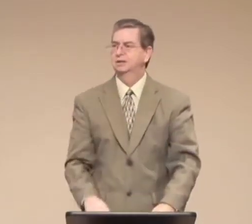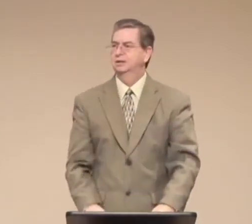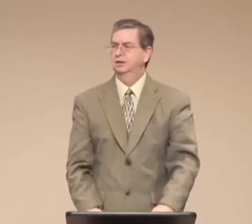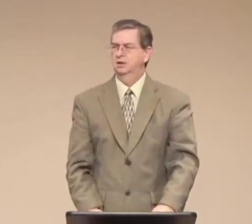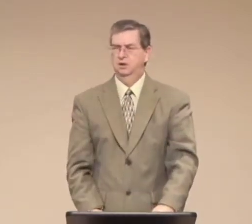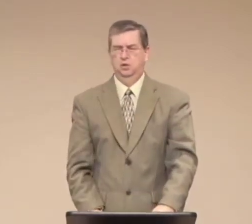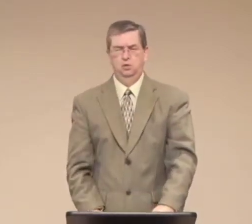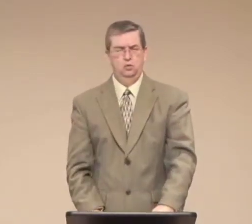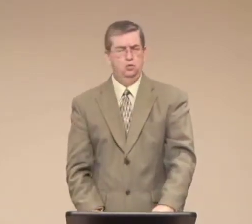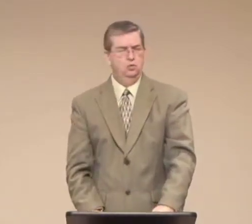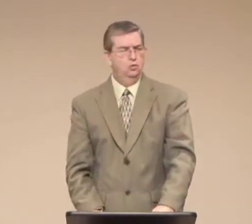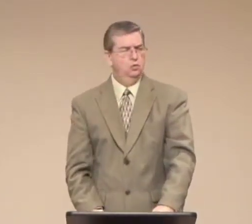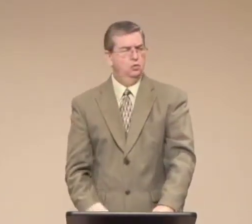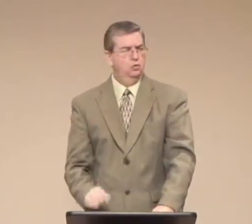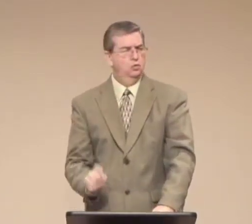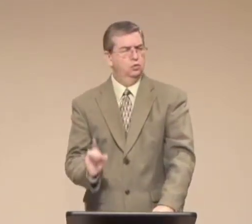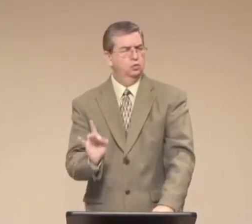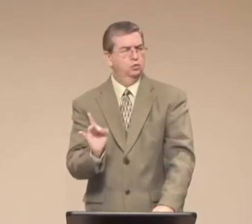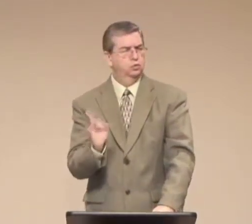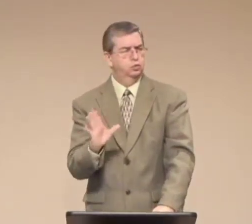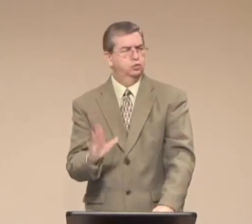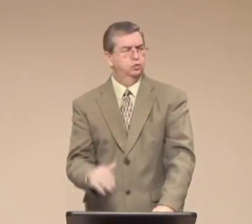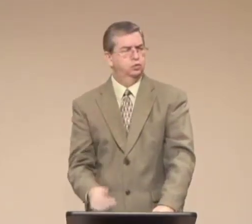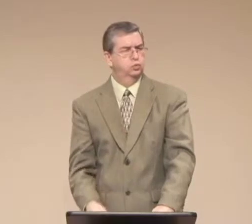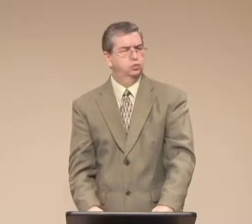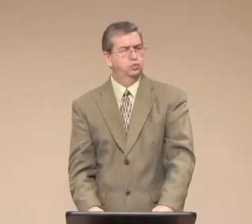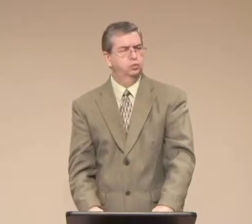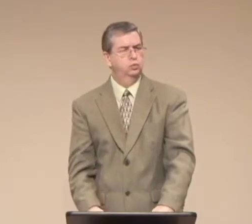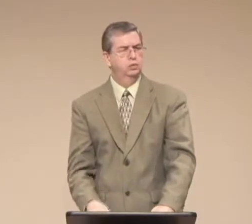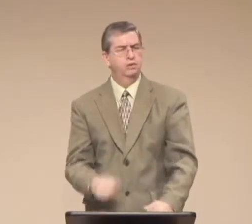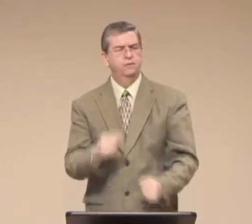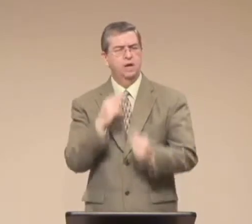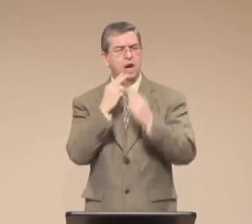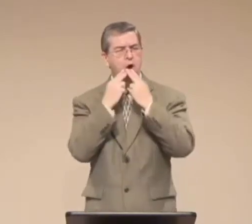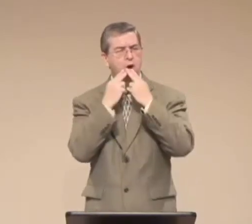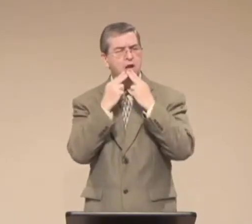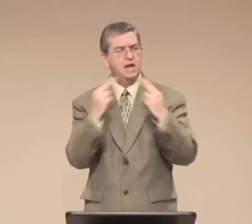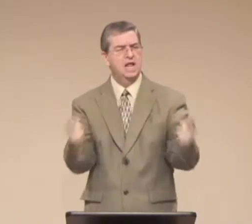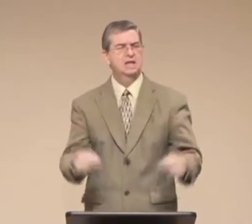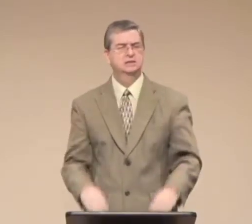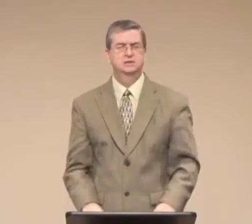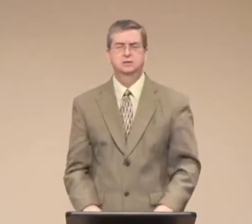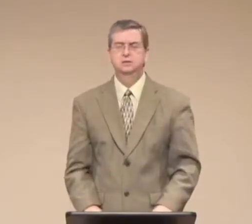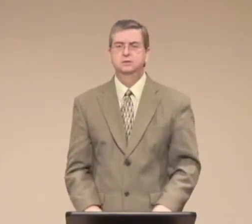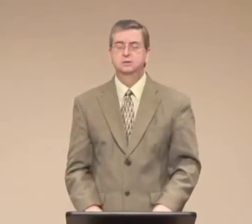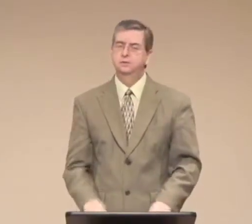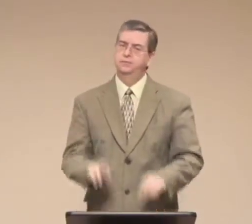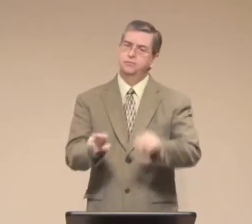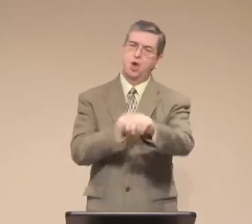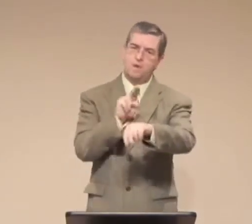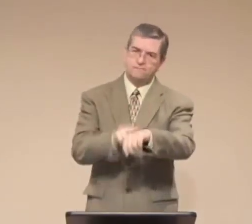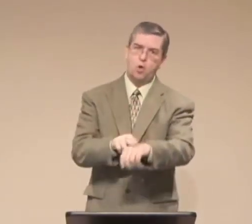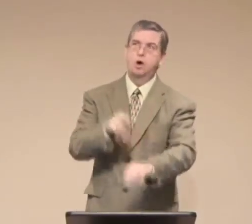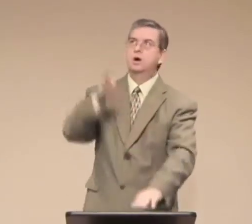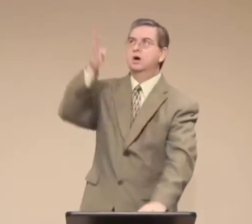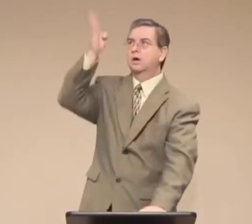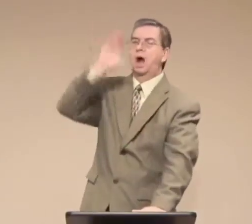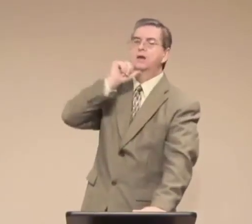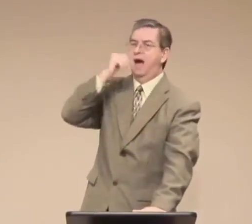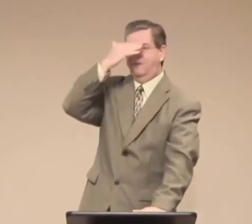Moses' mother took their children and put them in the river. They would sacrifice